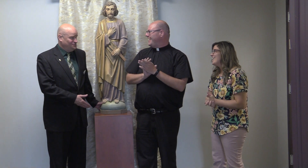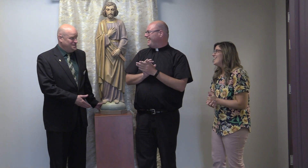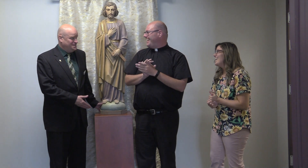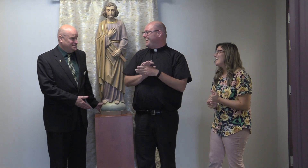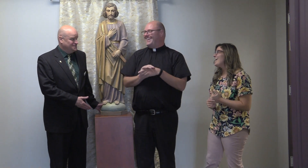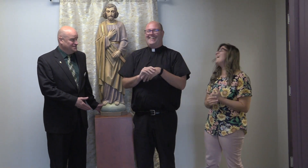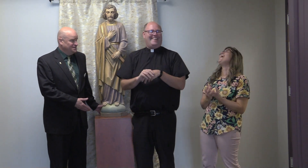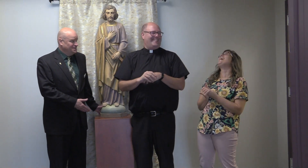week.